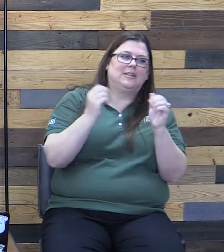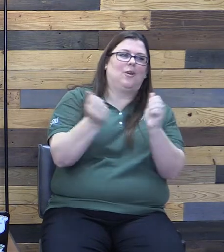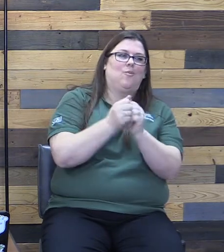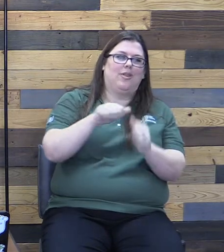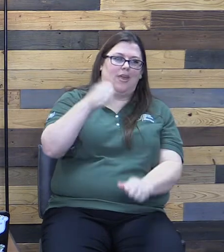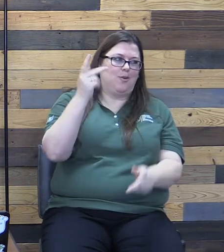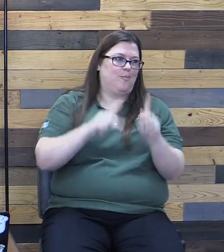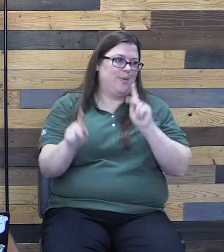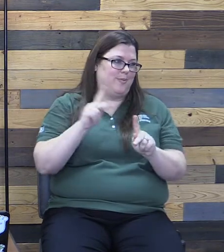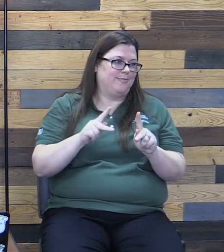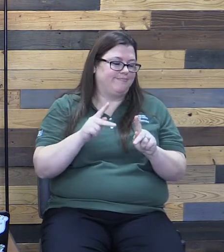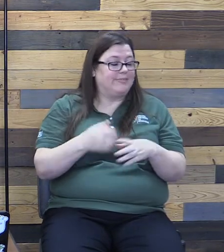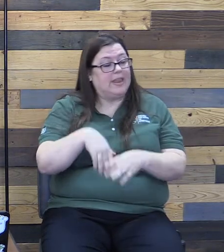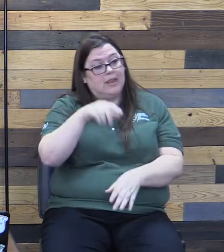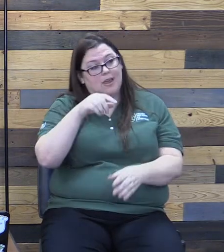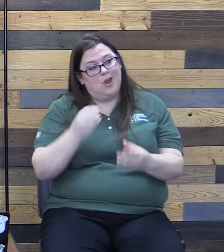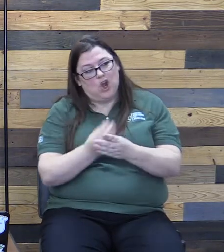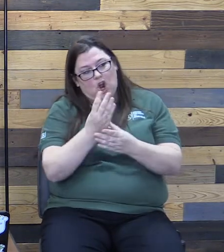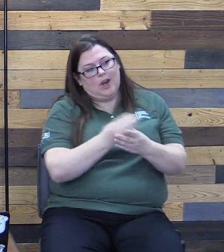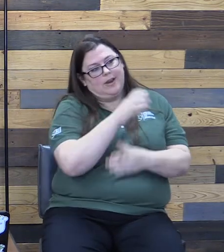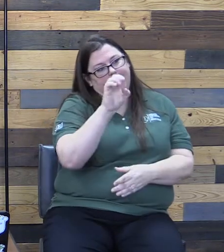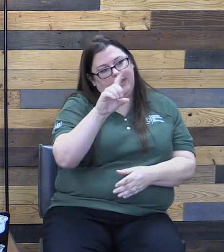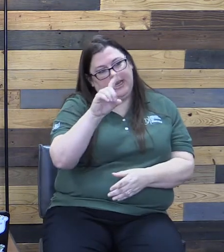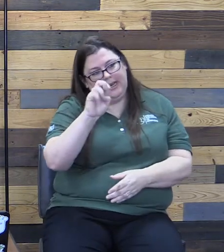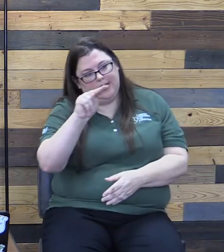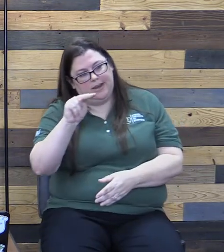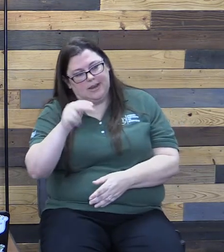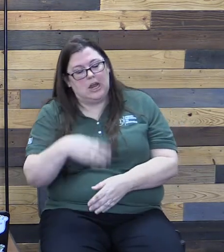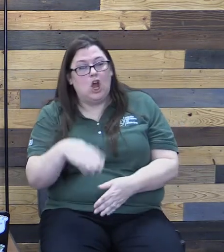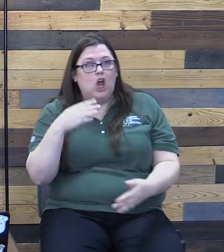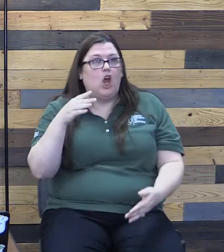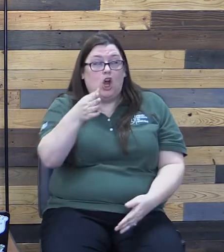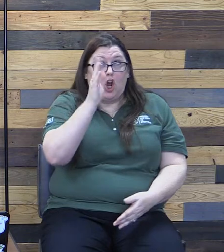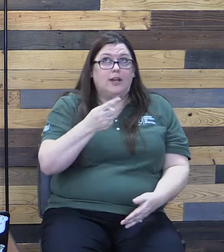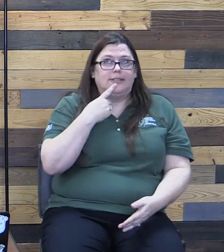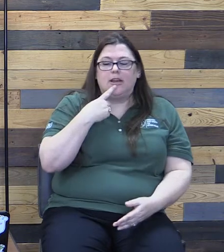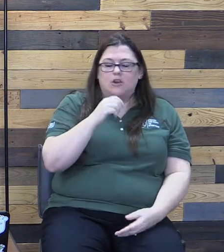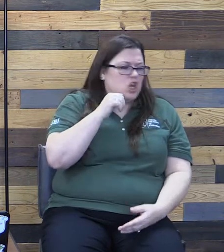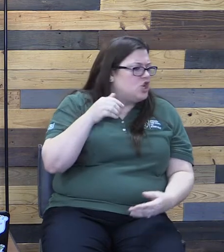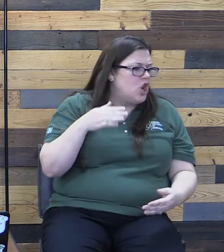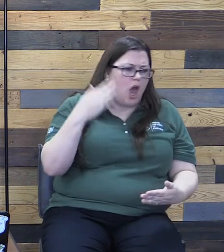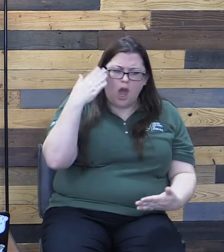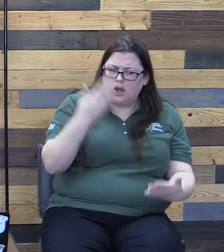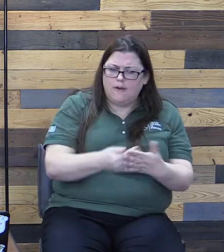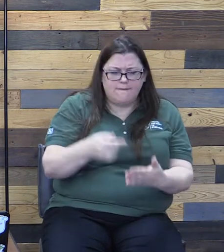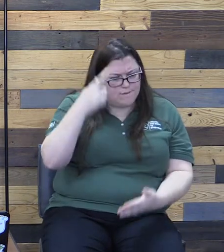Now, back in the Garden of Eden, God says it isn't good for man to be alone.